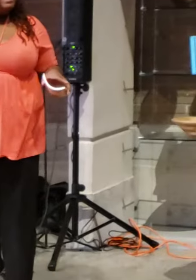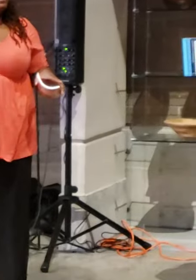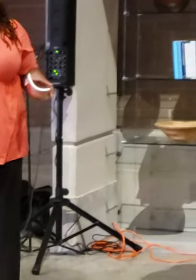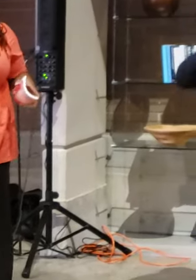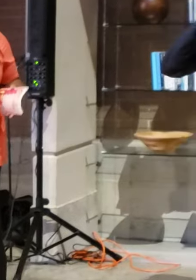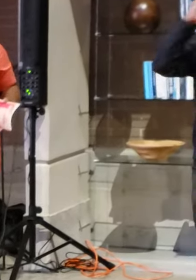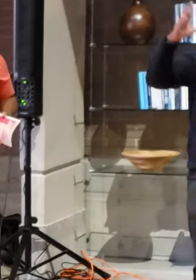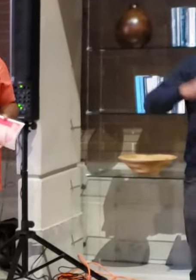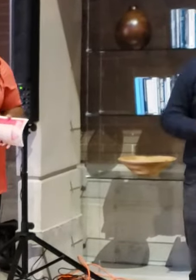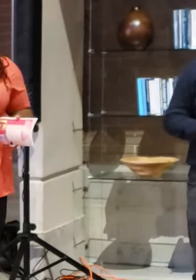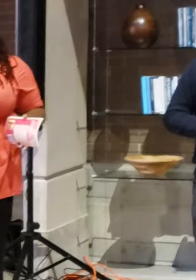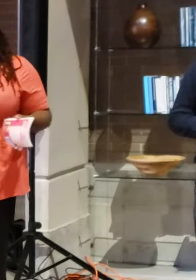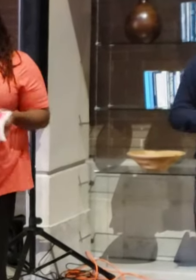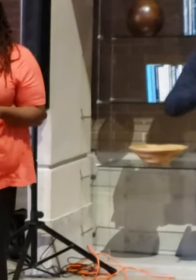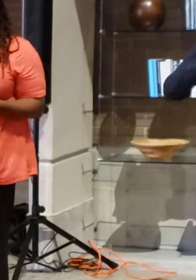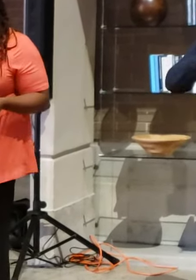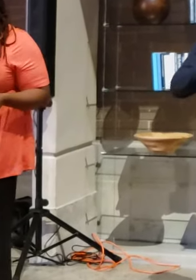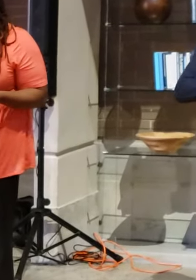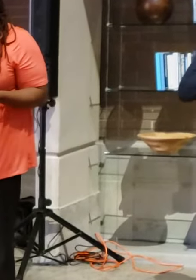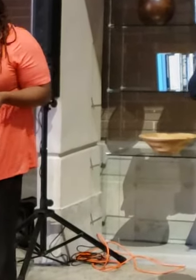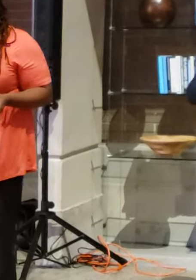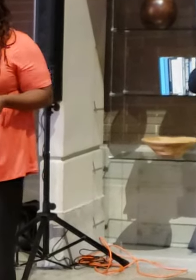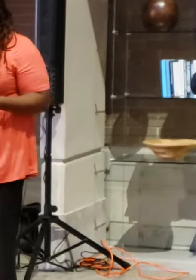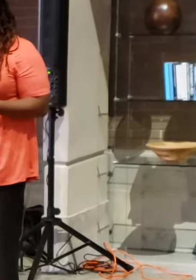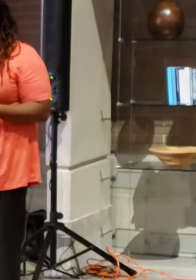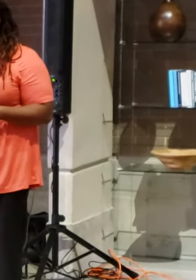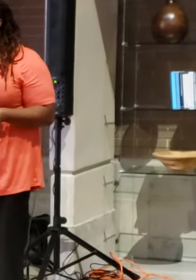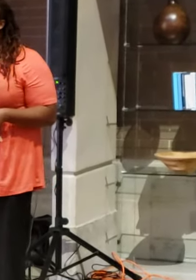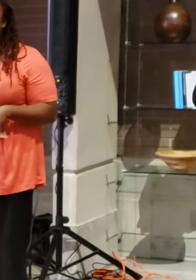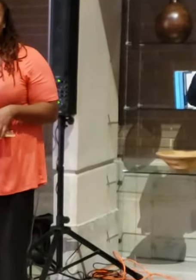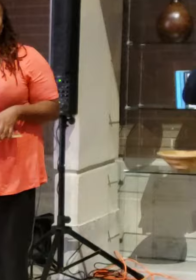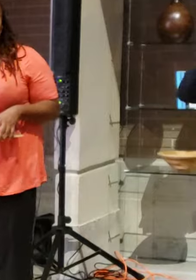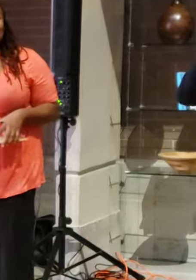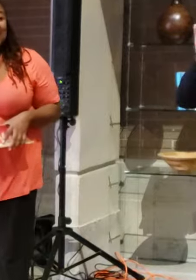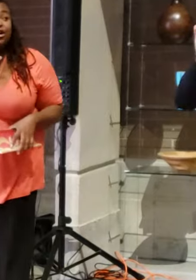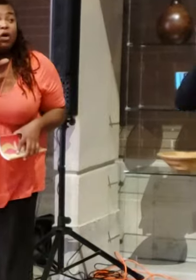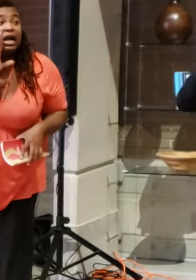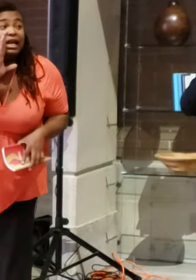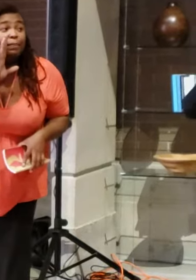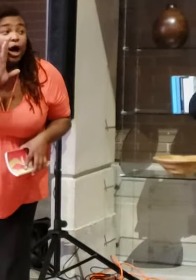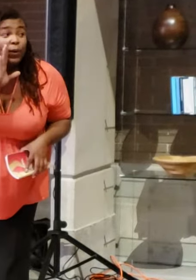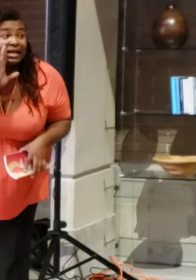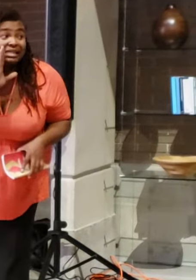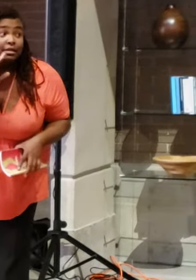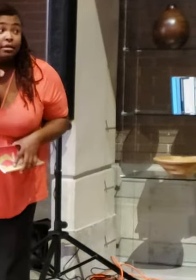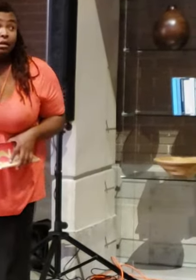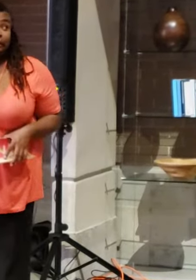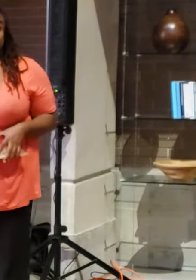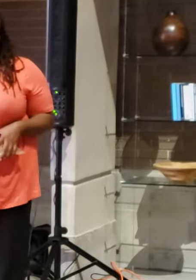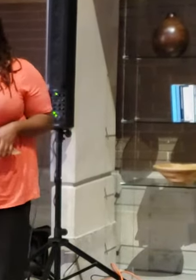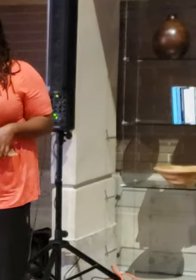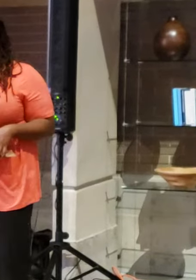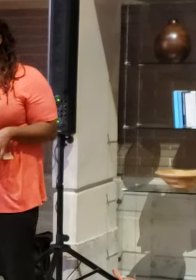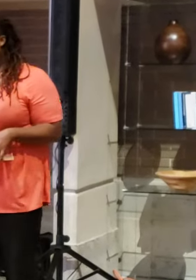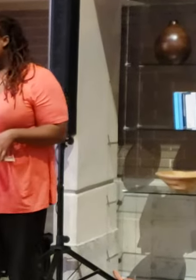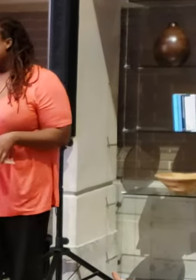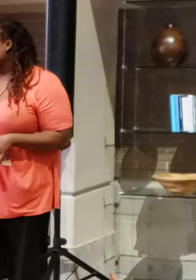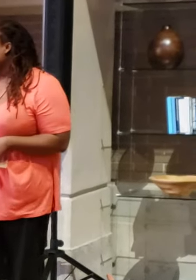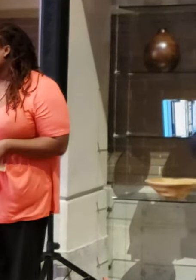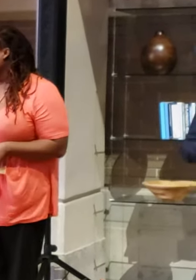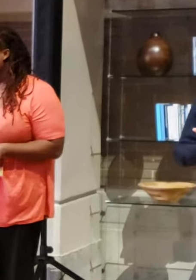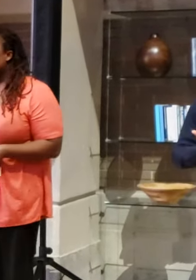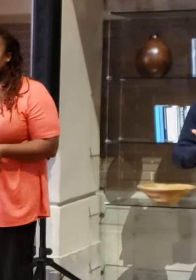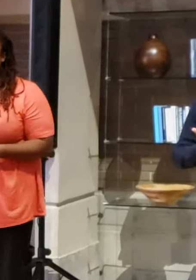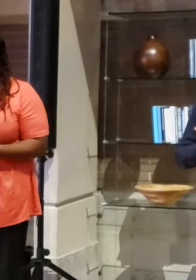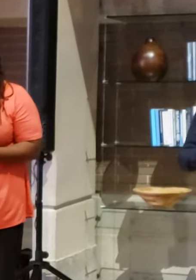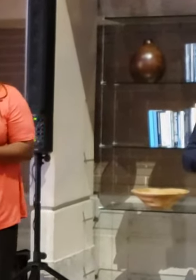Hi! Hi! I'm Poet Rae Monet, and I am an erotic poet. All right. Give it to me.